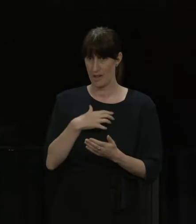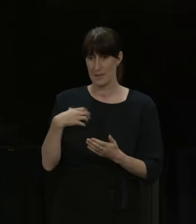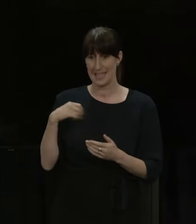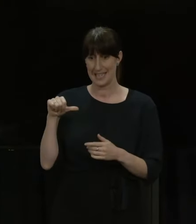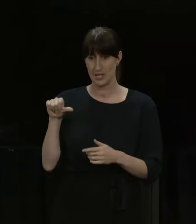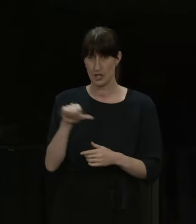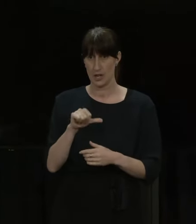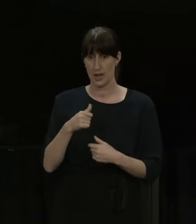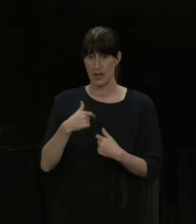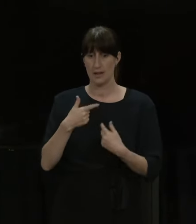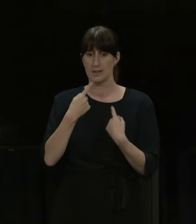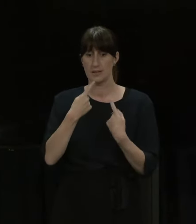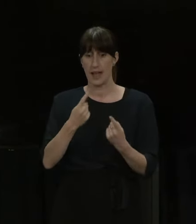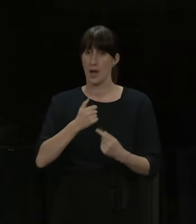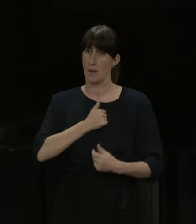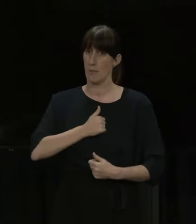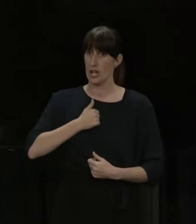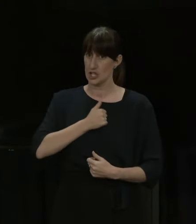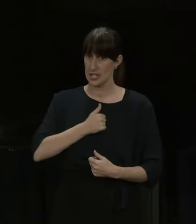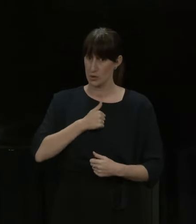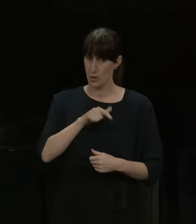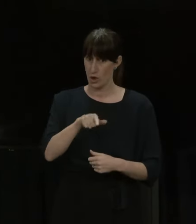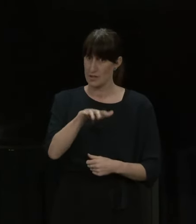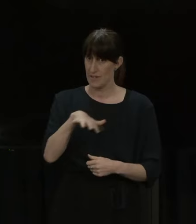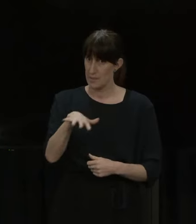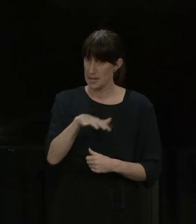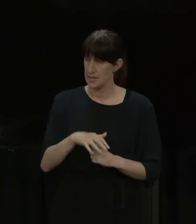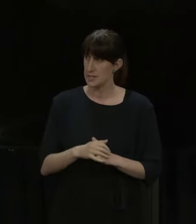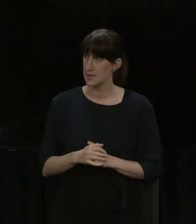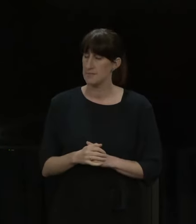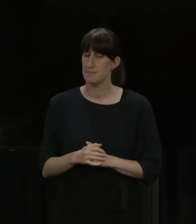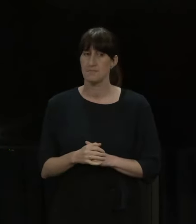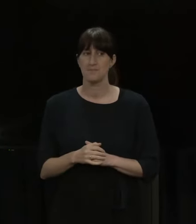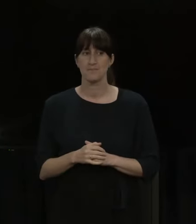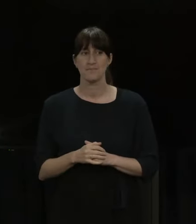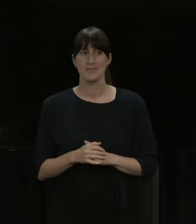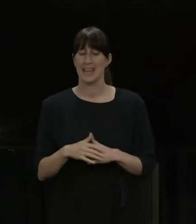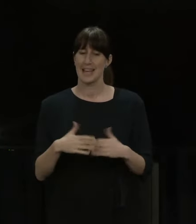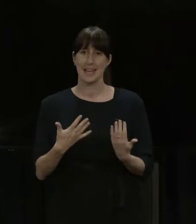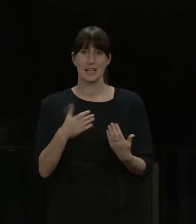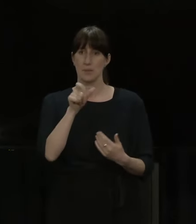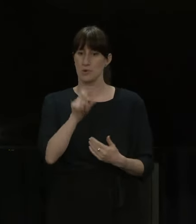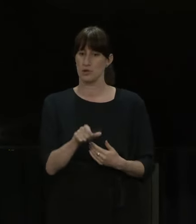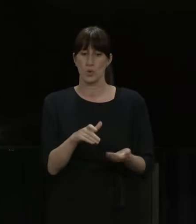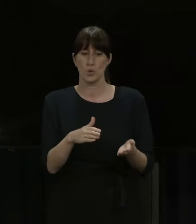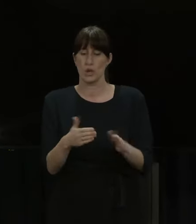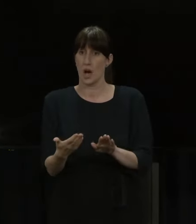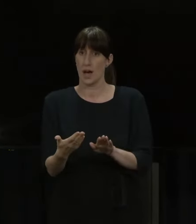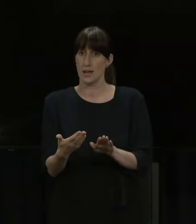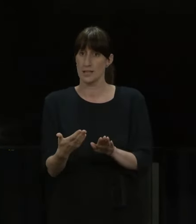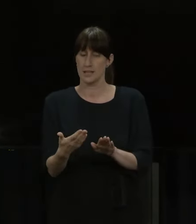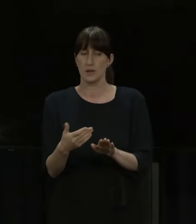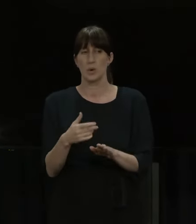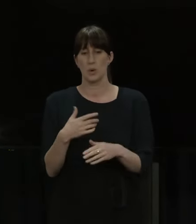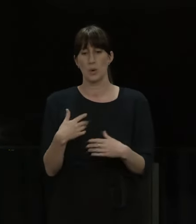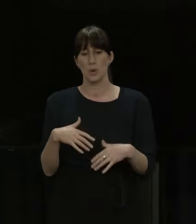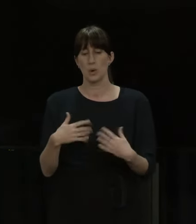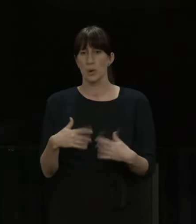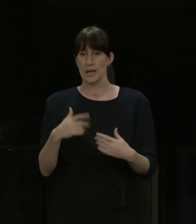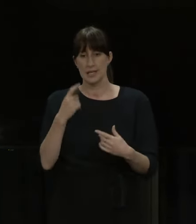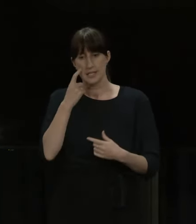Look, any death from COVID-19 is one that we take very seriously and we need to look really closely at anything